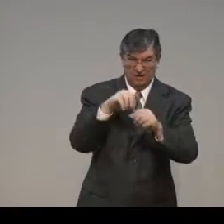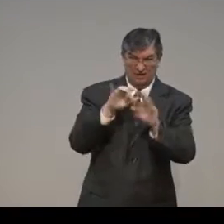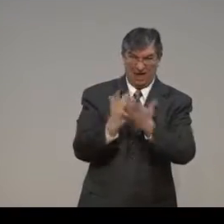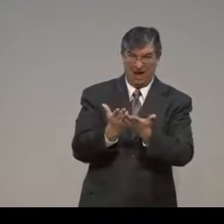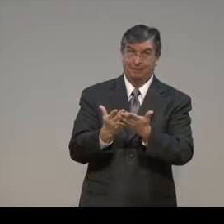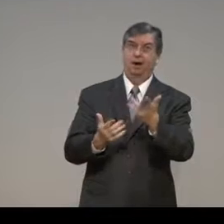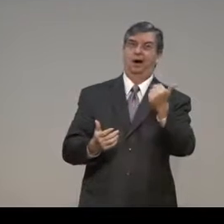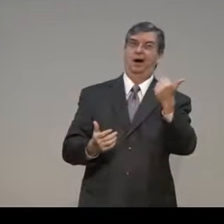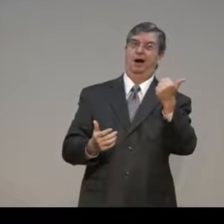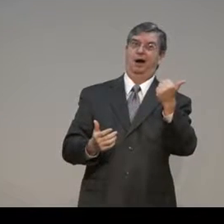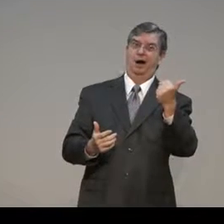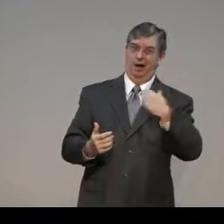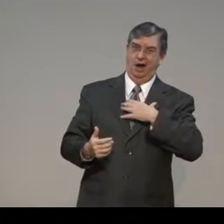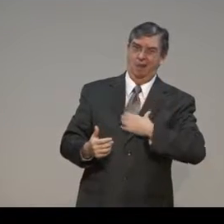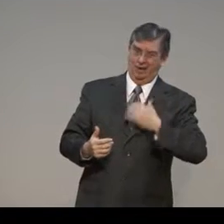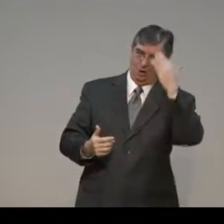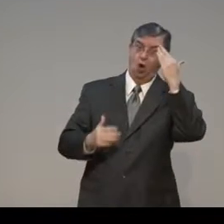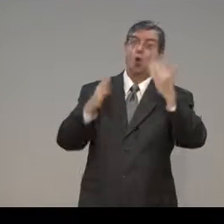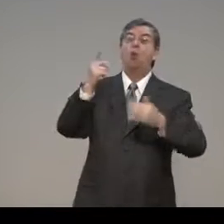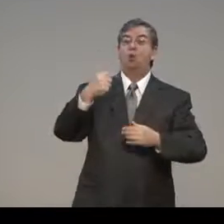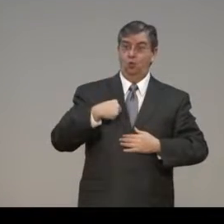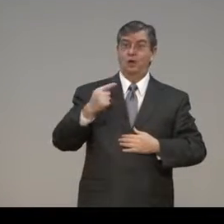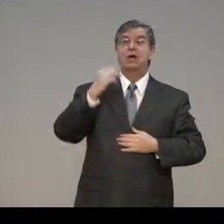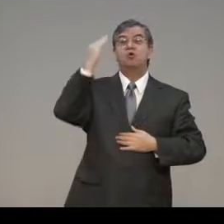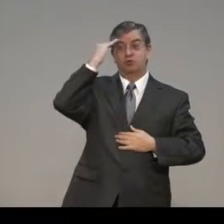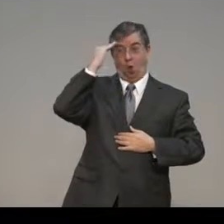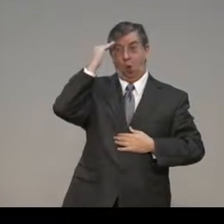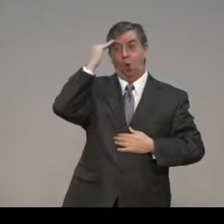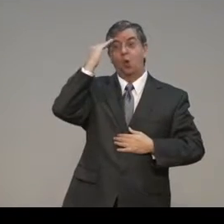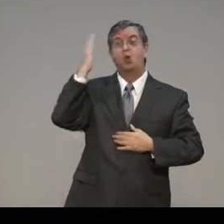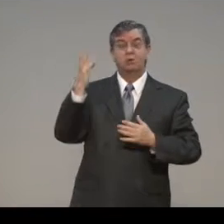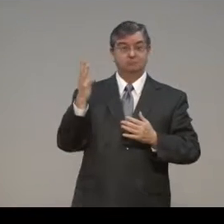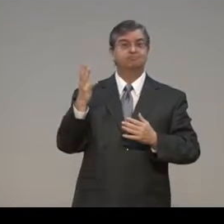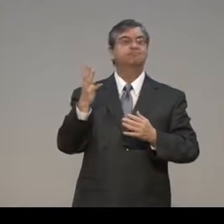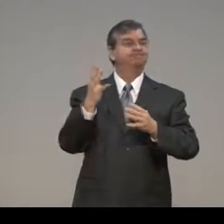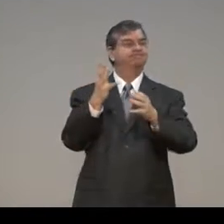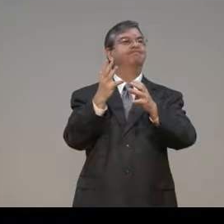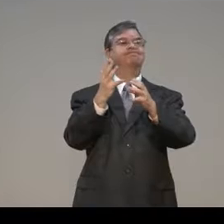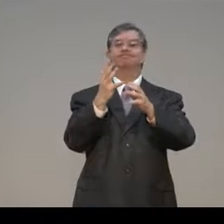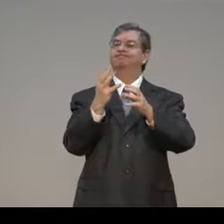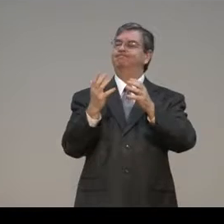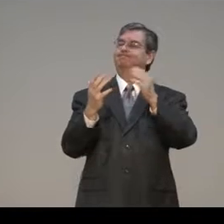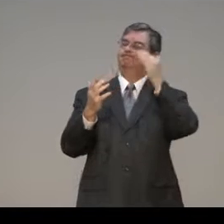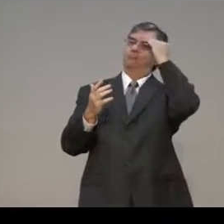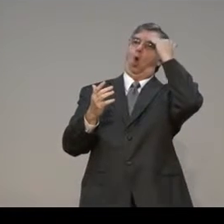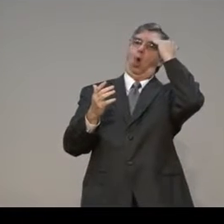What's that? I don't know everything in the Bible. Do you think I know everything that's in there? I don't. No.